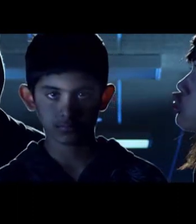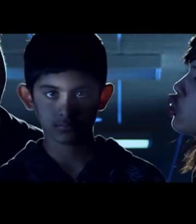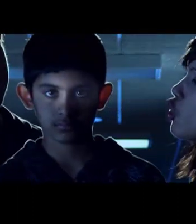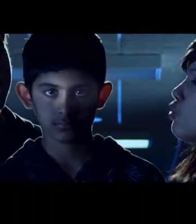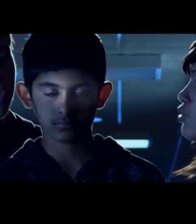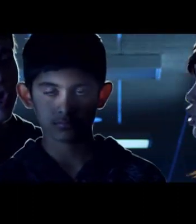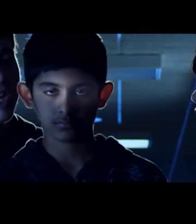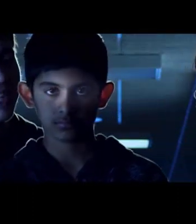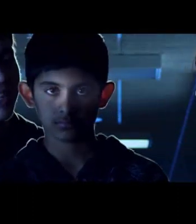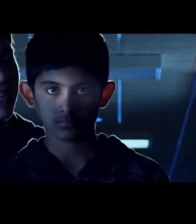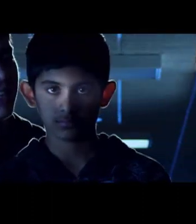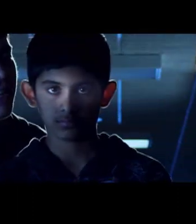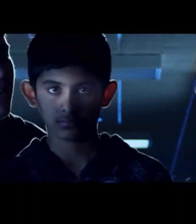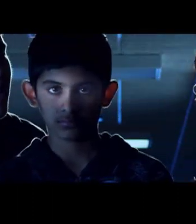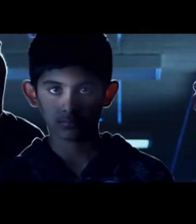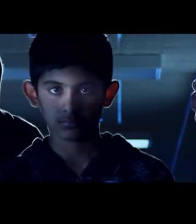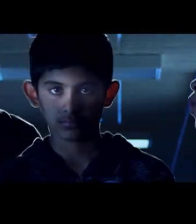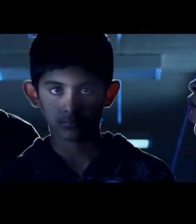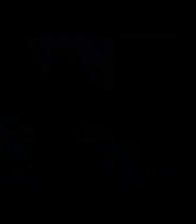how can I make it stop?